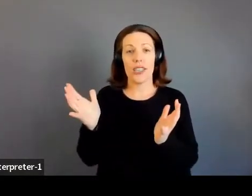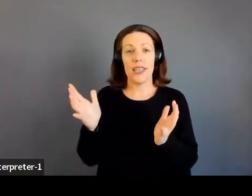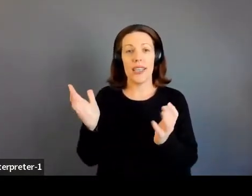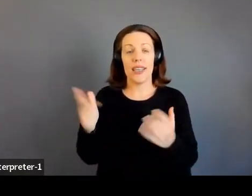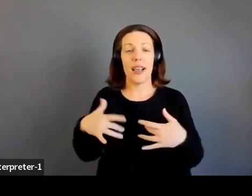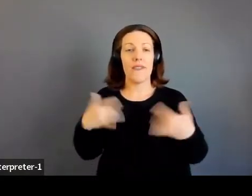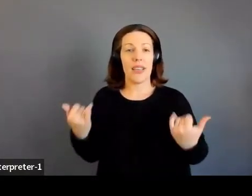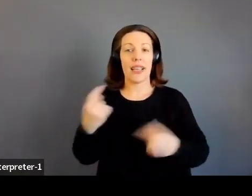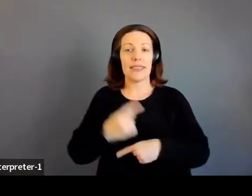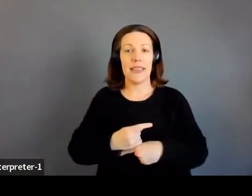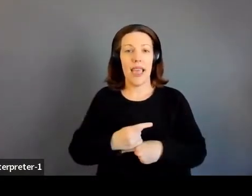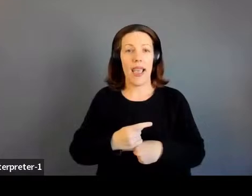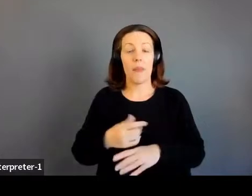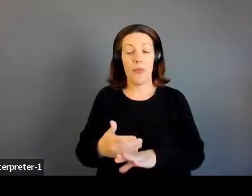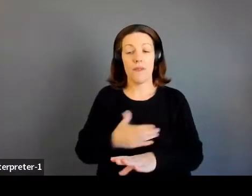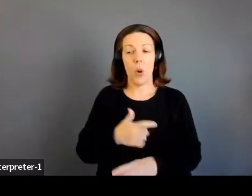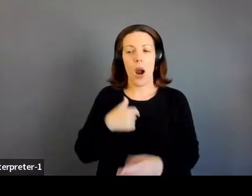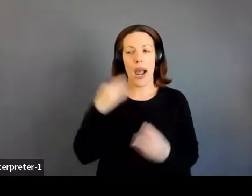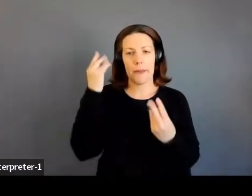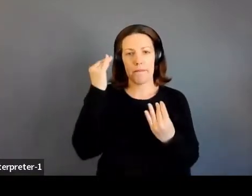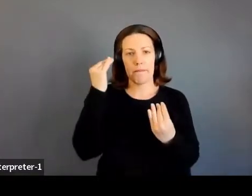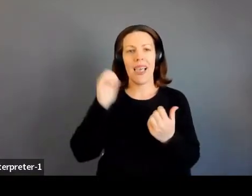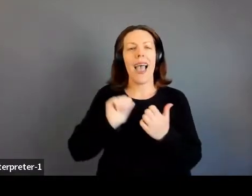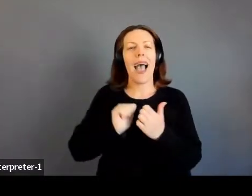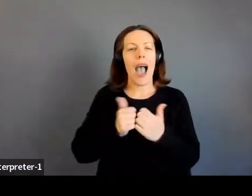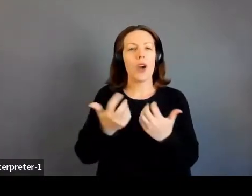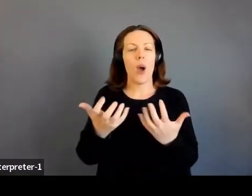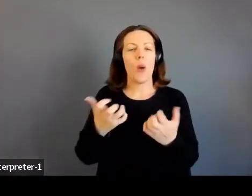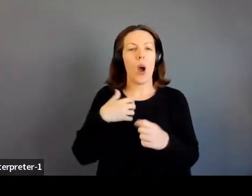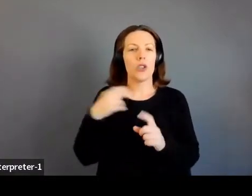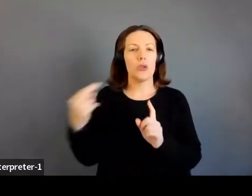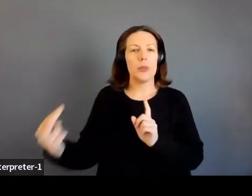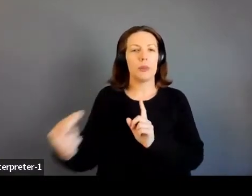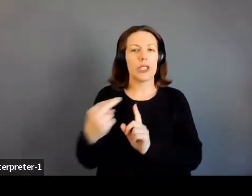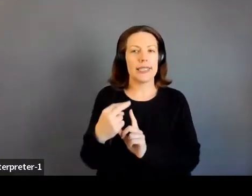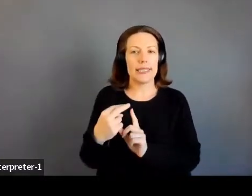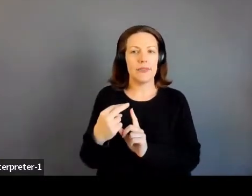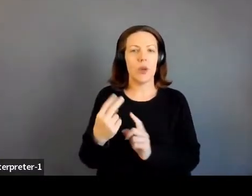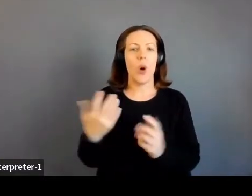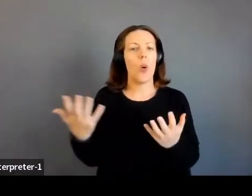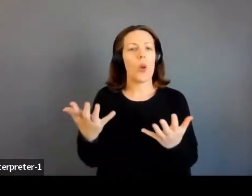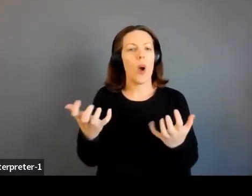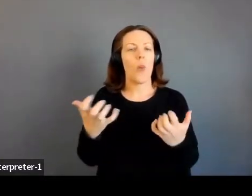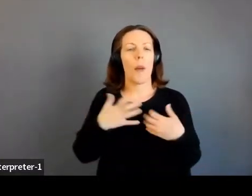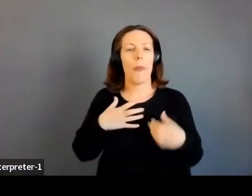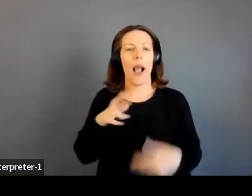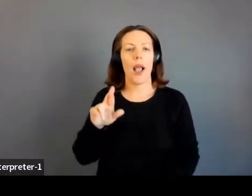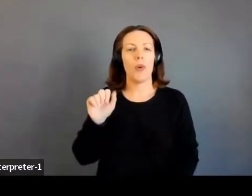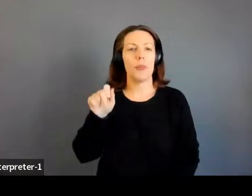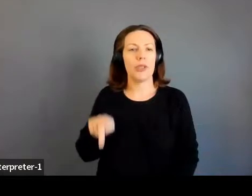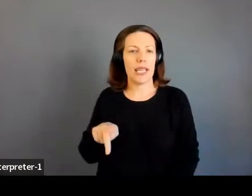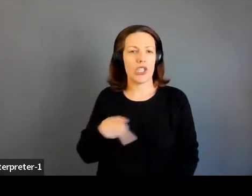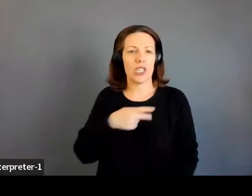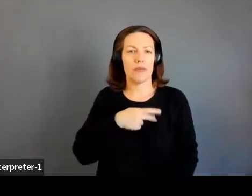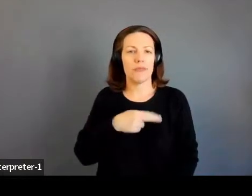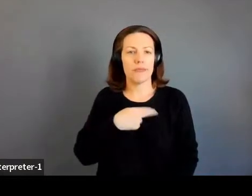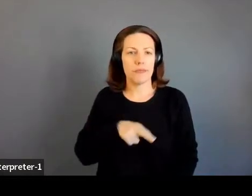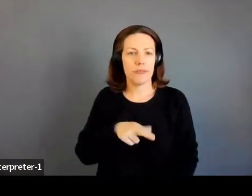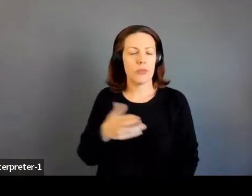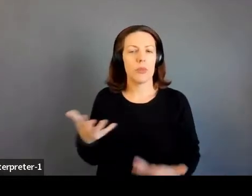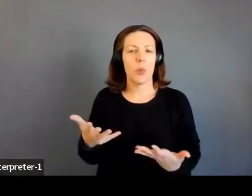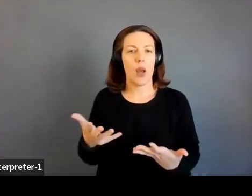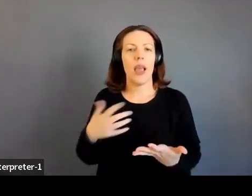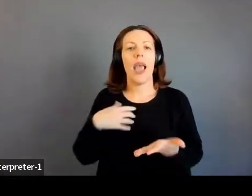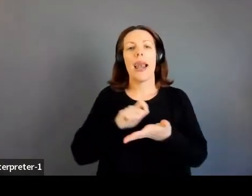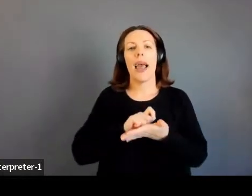I sit and I think, how do I want to be perceived? What is the reputation that I want to have when I walk in this room? And then I write down the